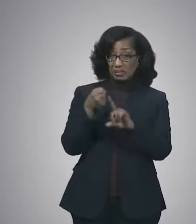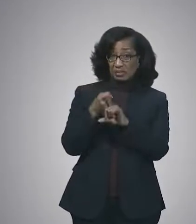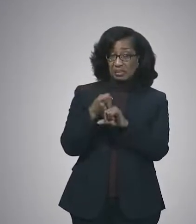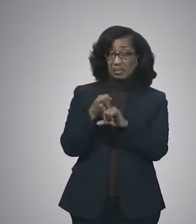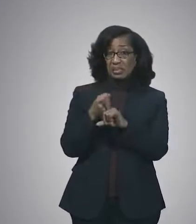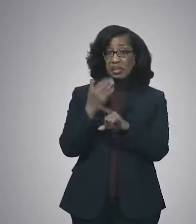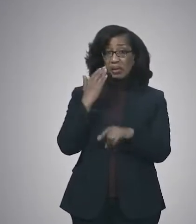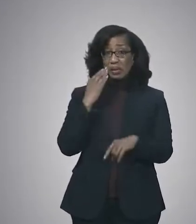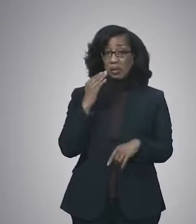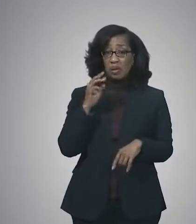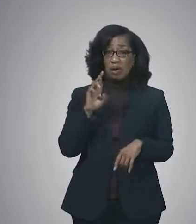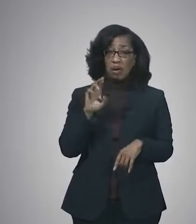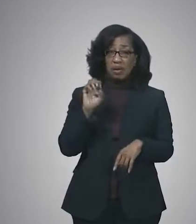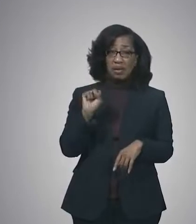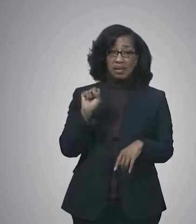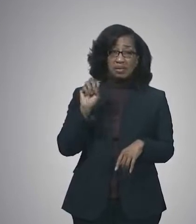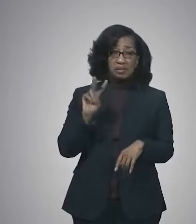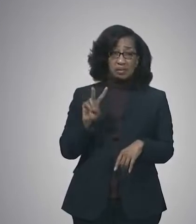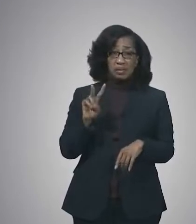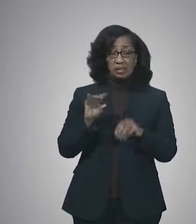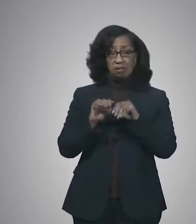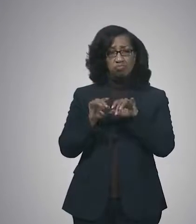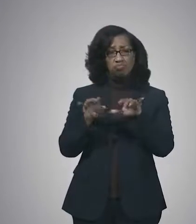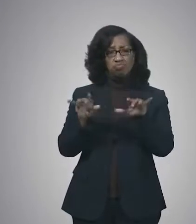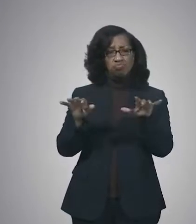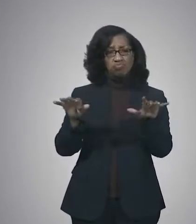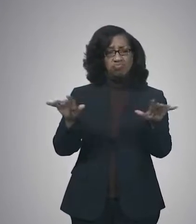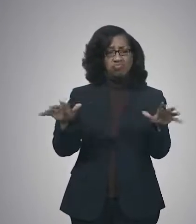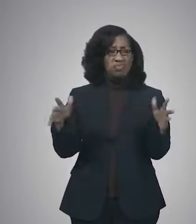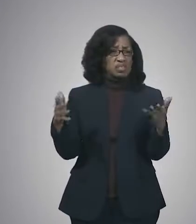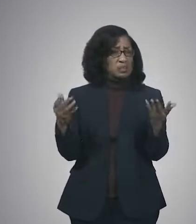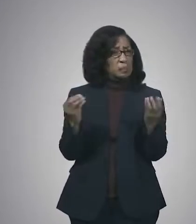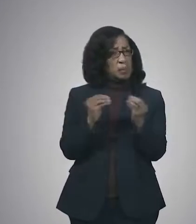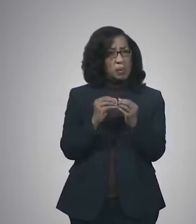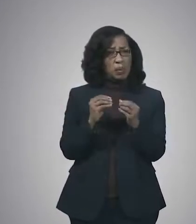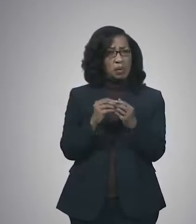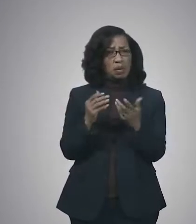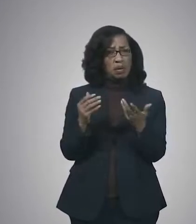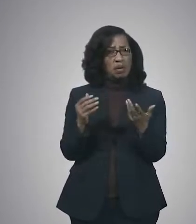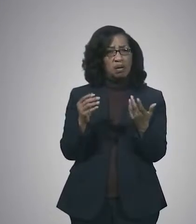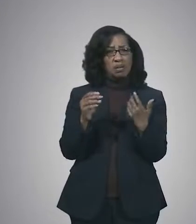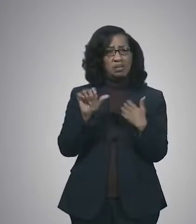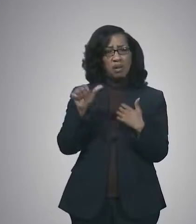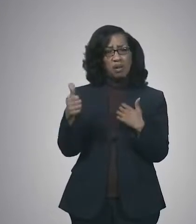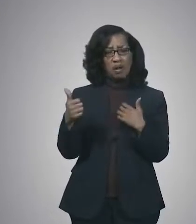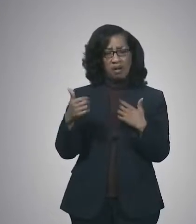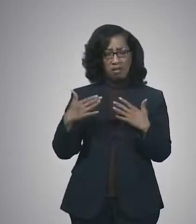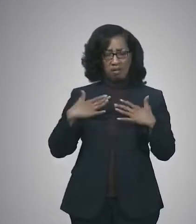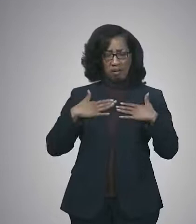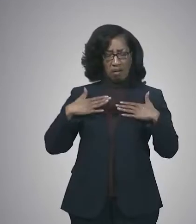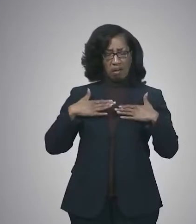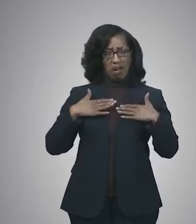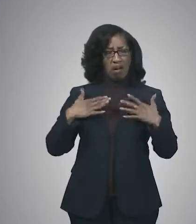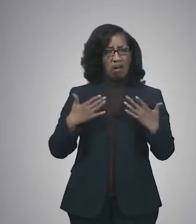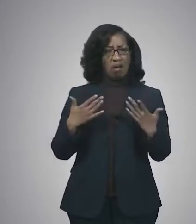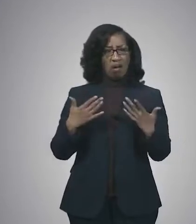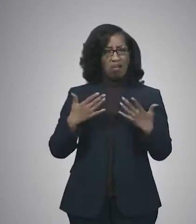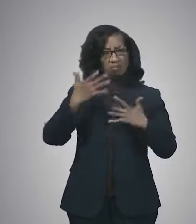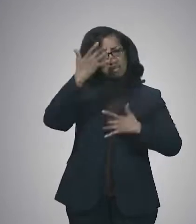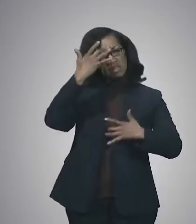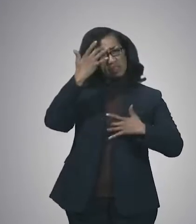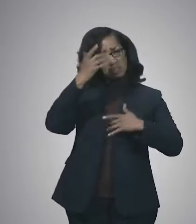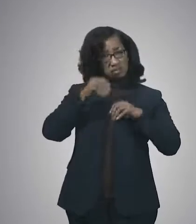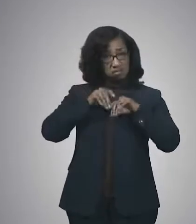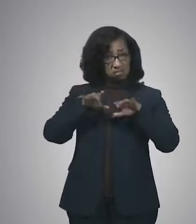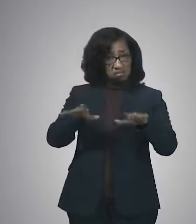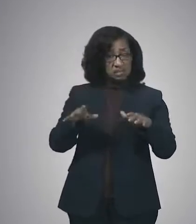about RSV circulating at higher rates. Are we, like, how are other respiratory viruses looking in the community, and